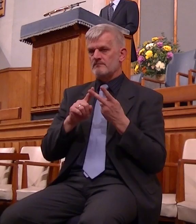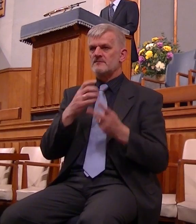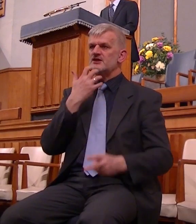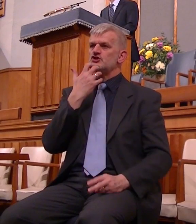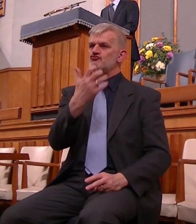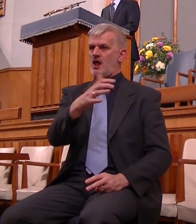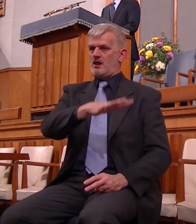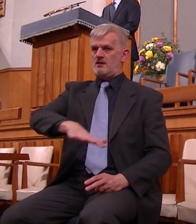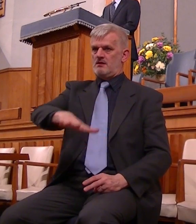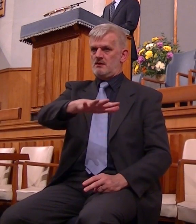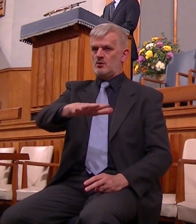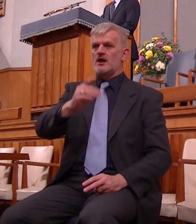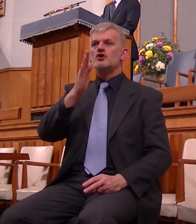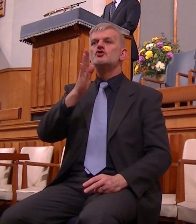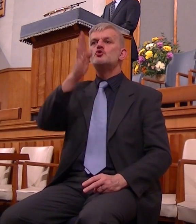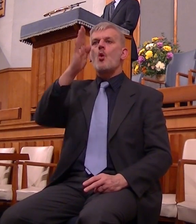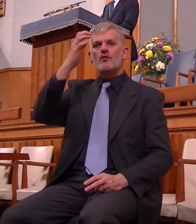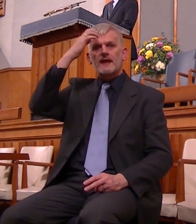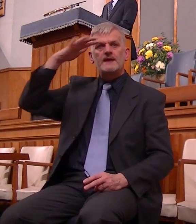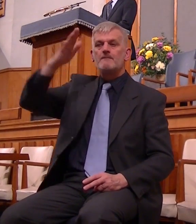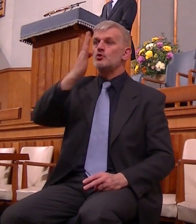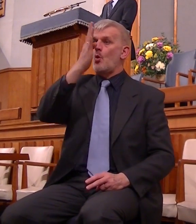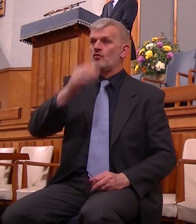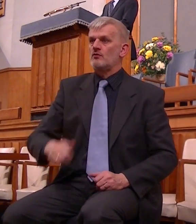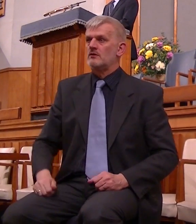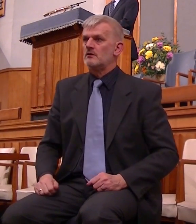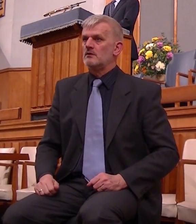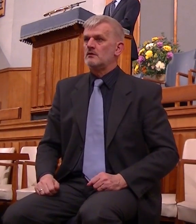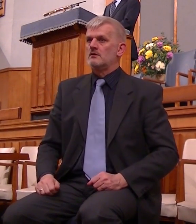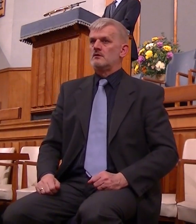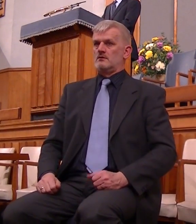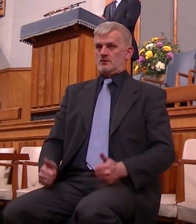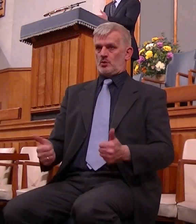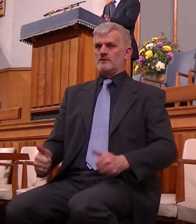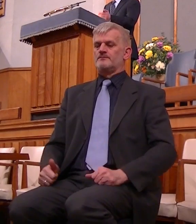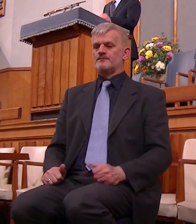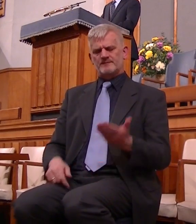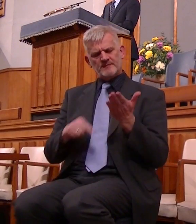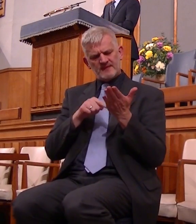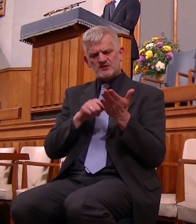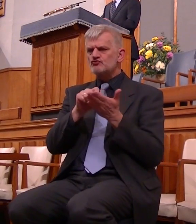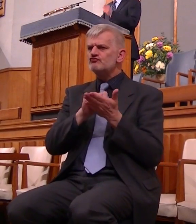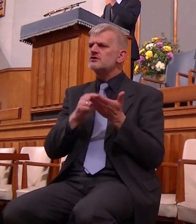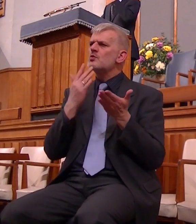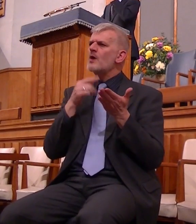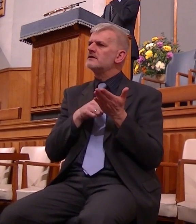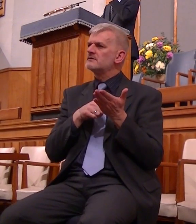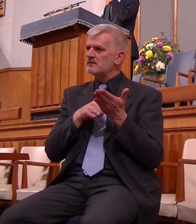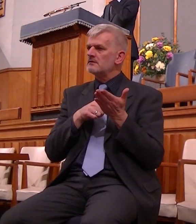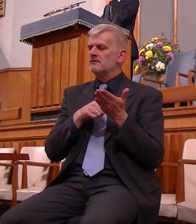Israel the northern kingdom now Israel is no more at the time of the prophet